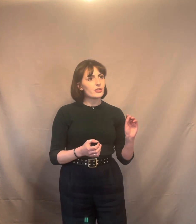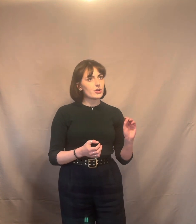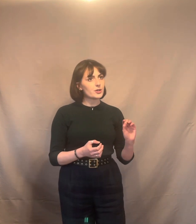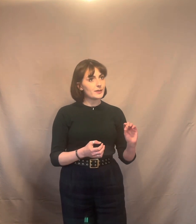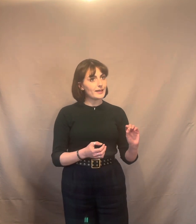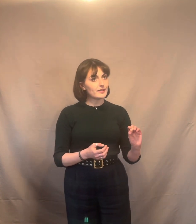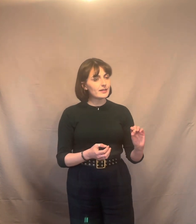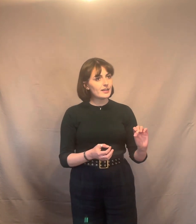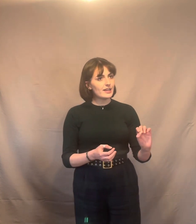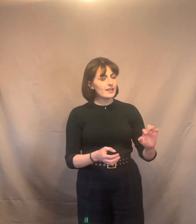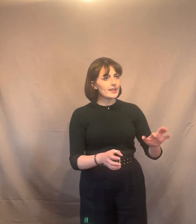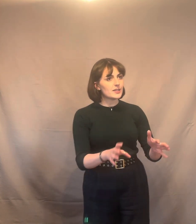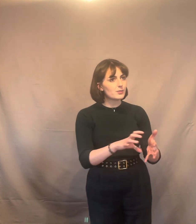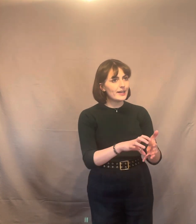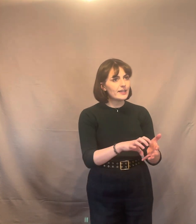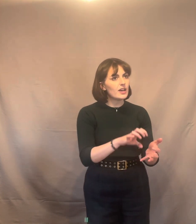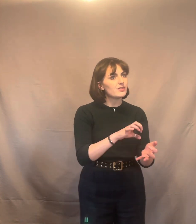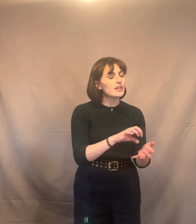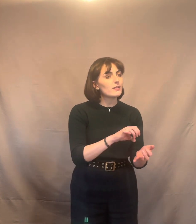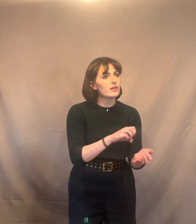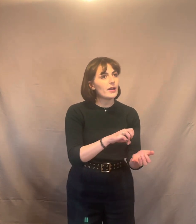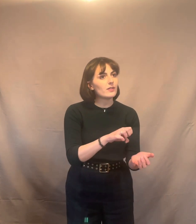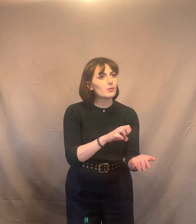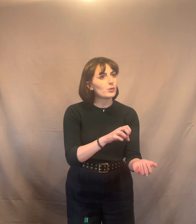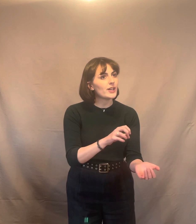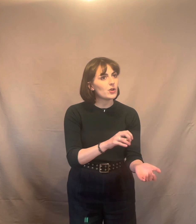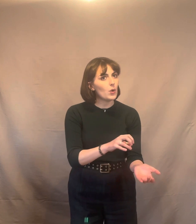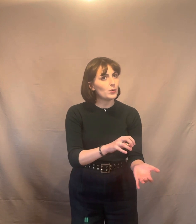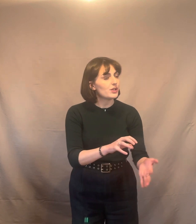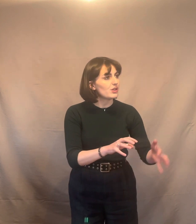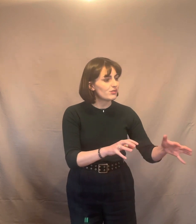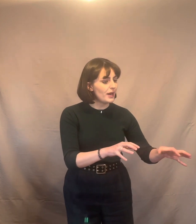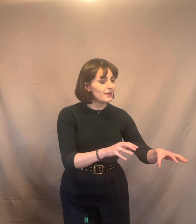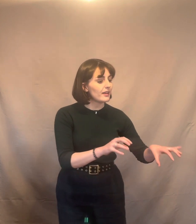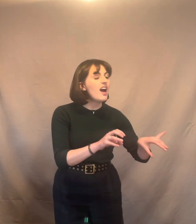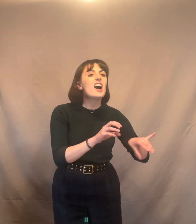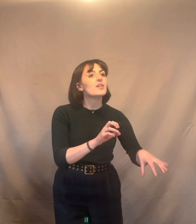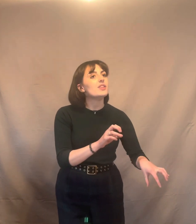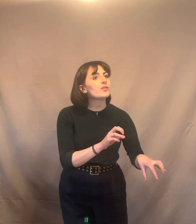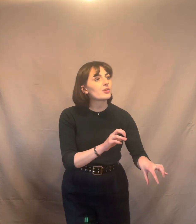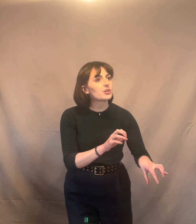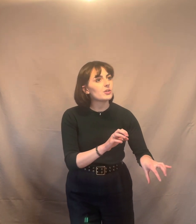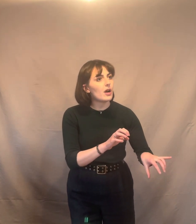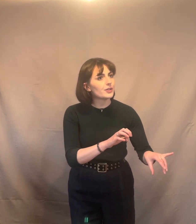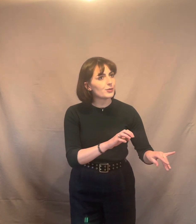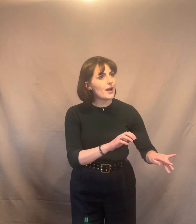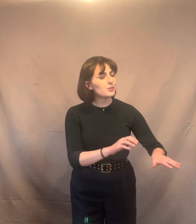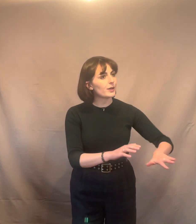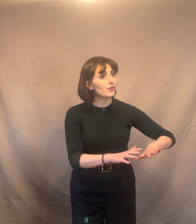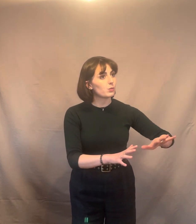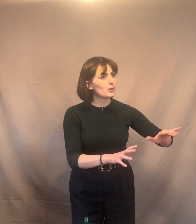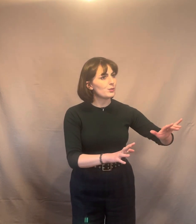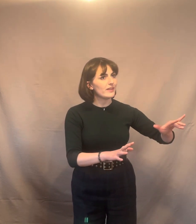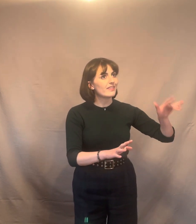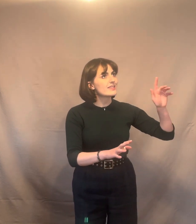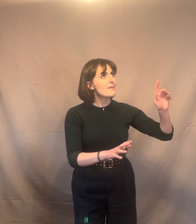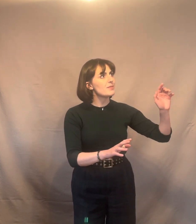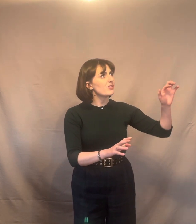thoroughly. The iterating of these lines bring gold. The framing of this circle on the ground brings whirlwinds, tempests,